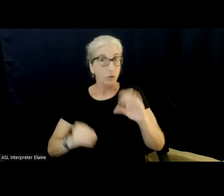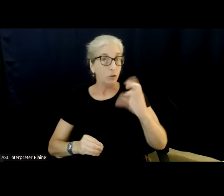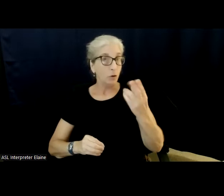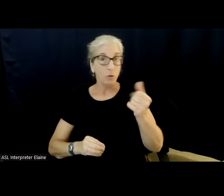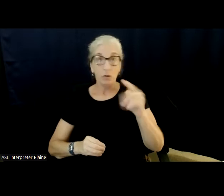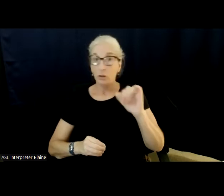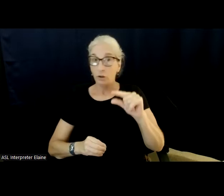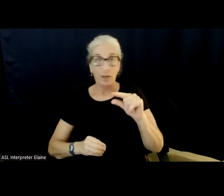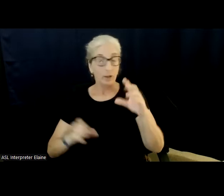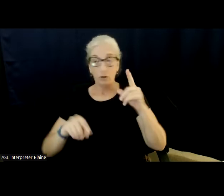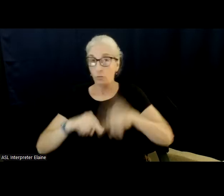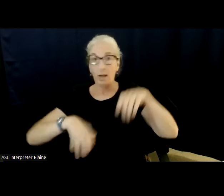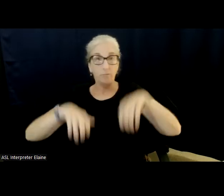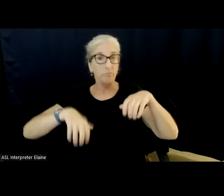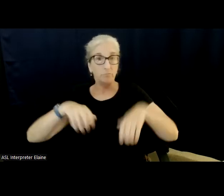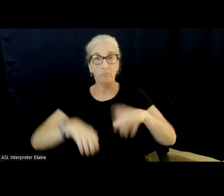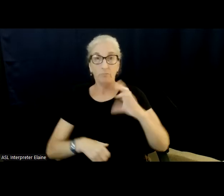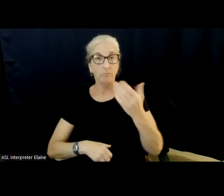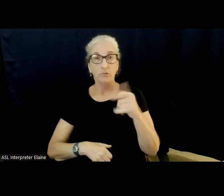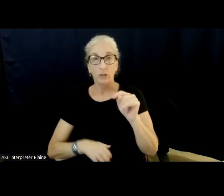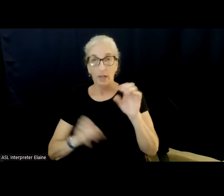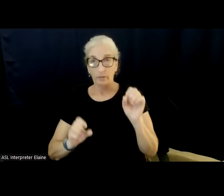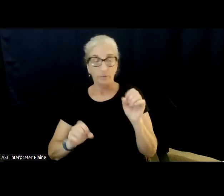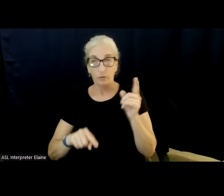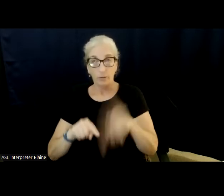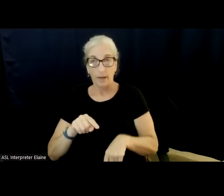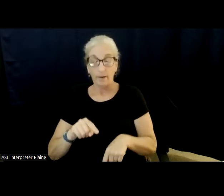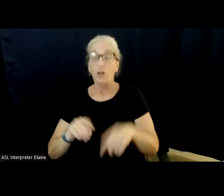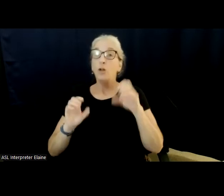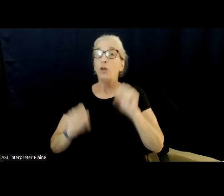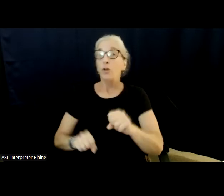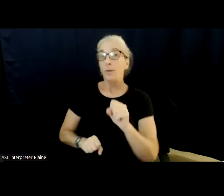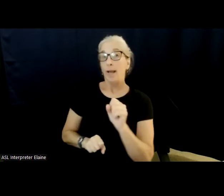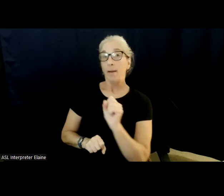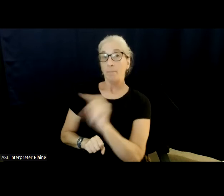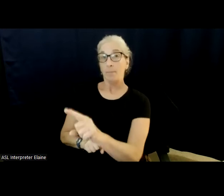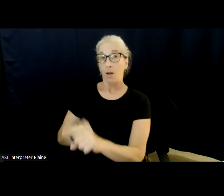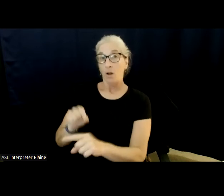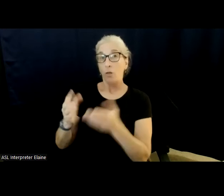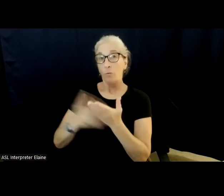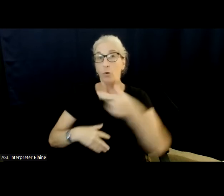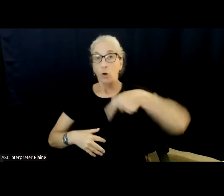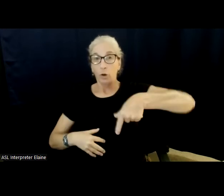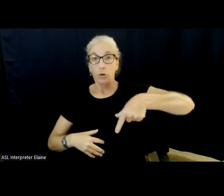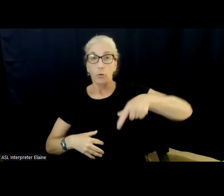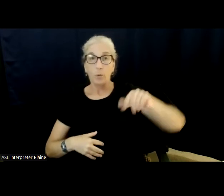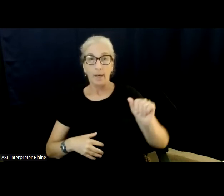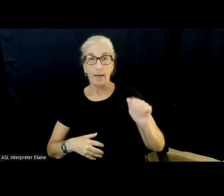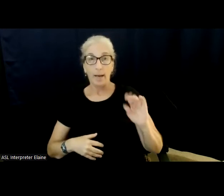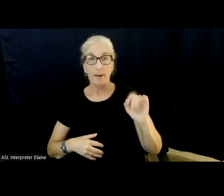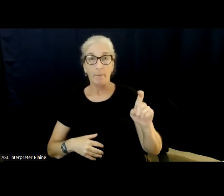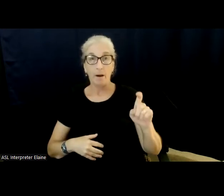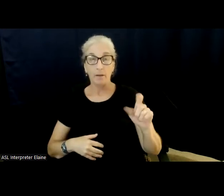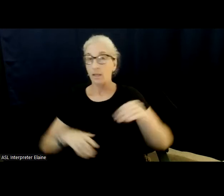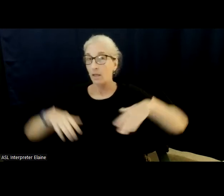in the zoom function. You can send a question in through the Q and a box. If you didn't get a chance to submit your